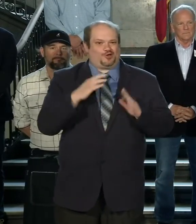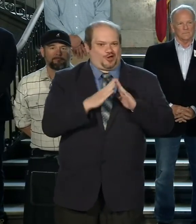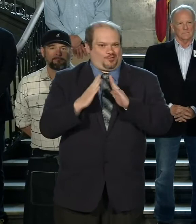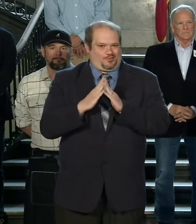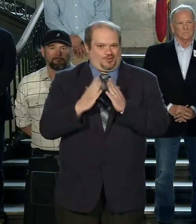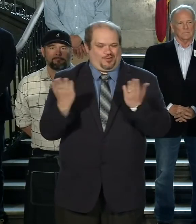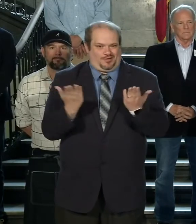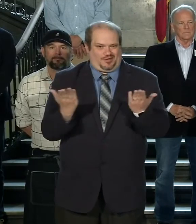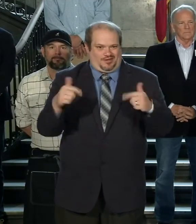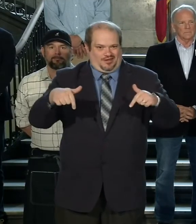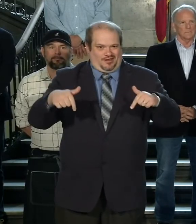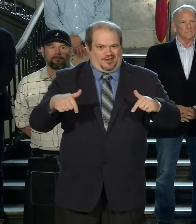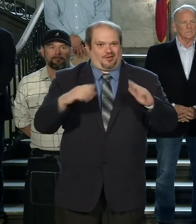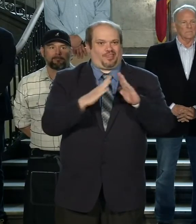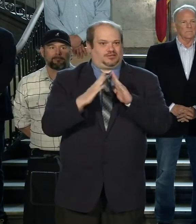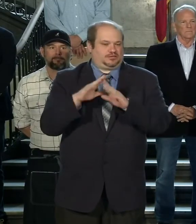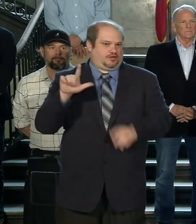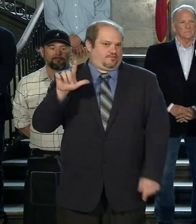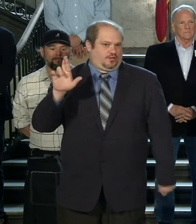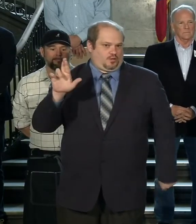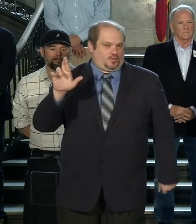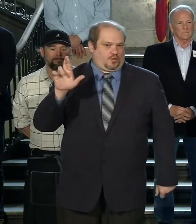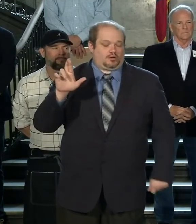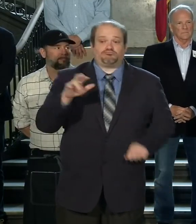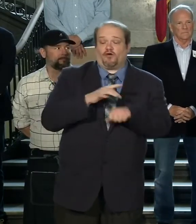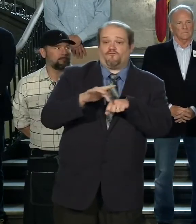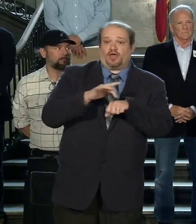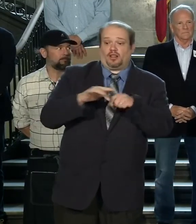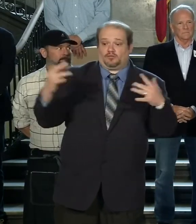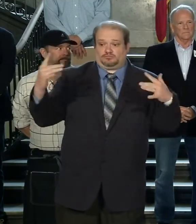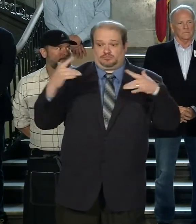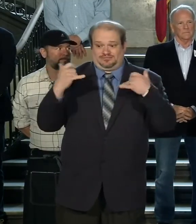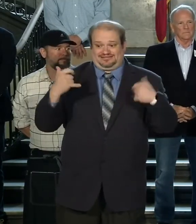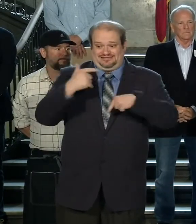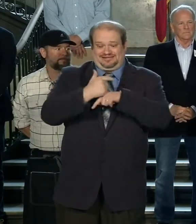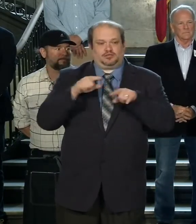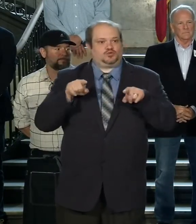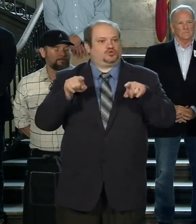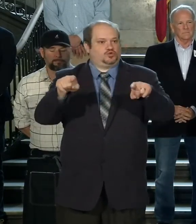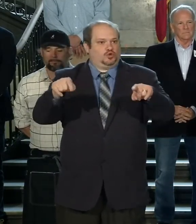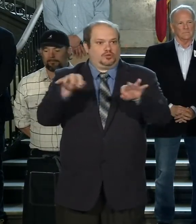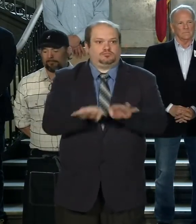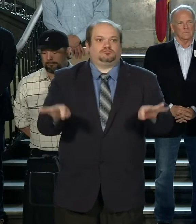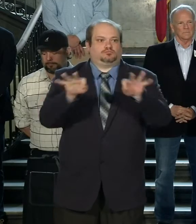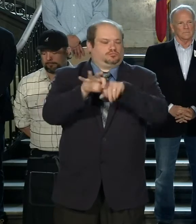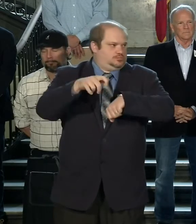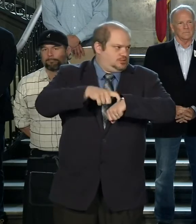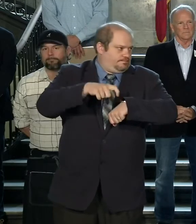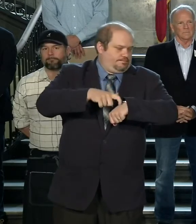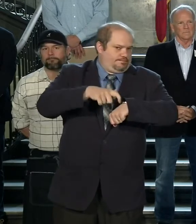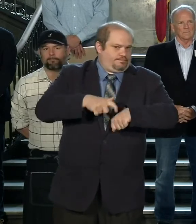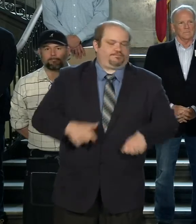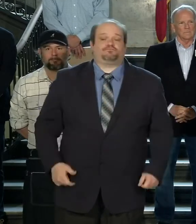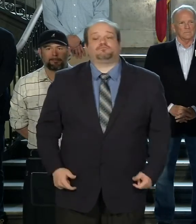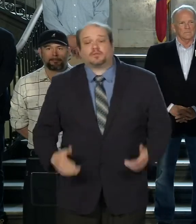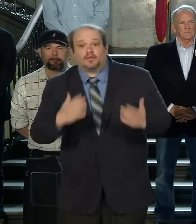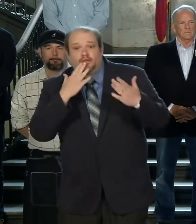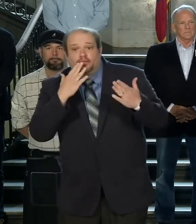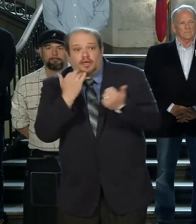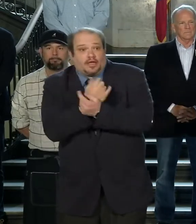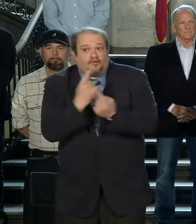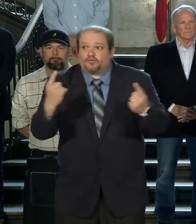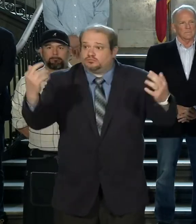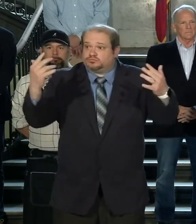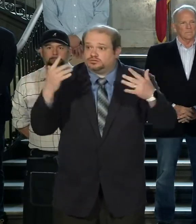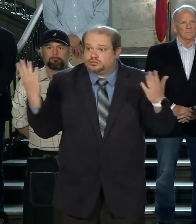here in the city of Little Rock that were available to make it during this crucial time and thank everyone